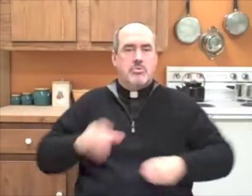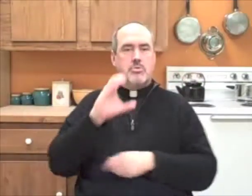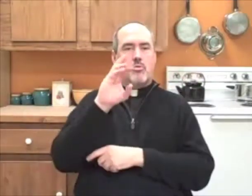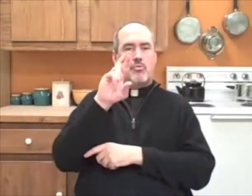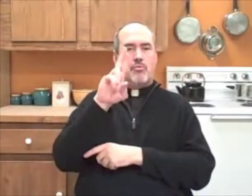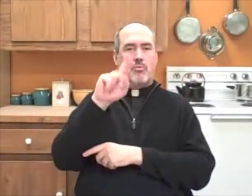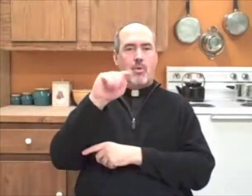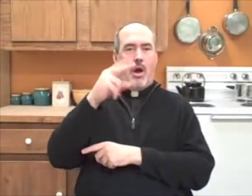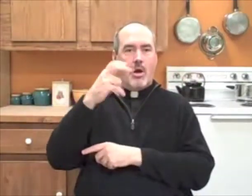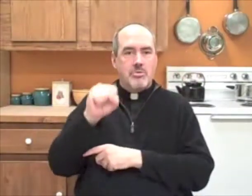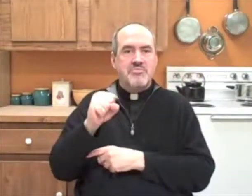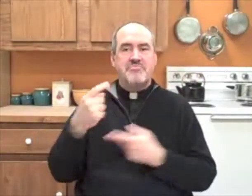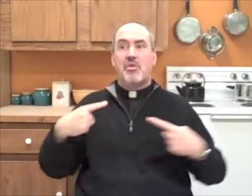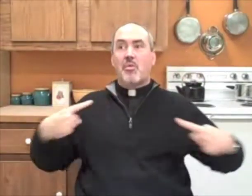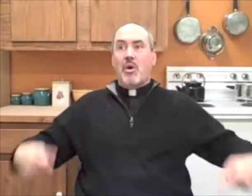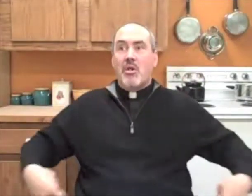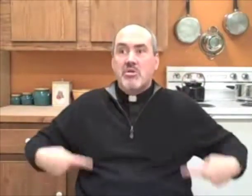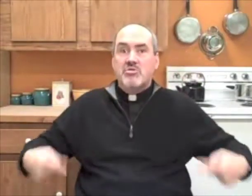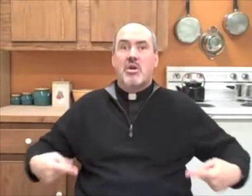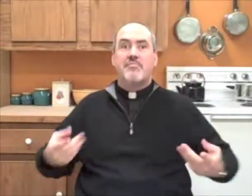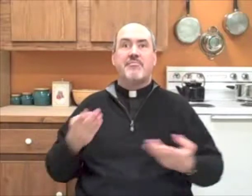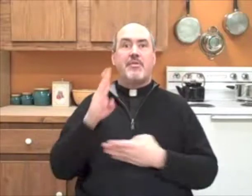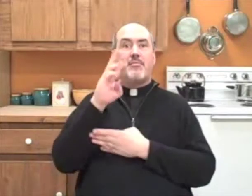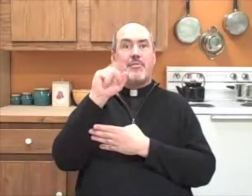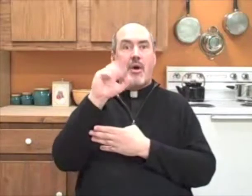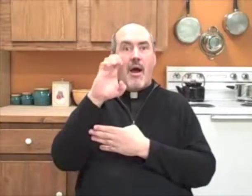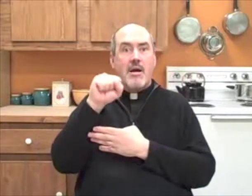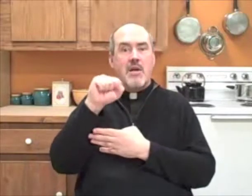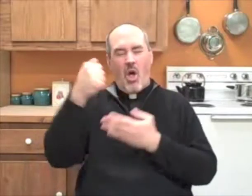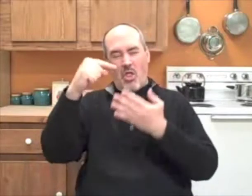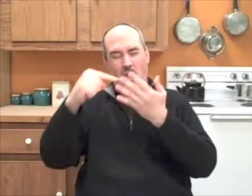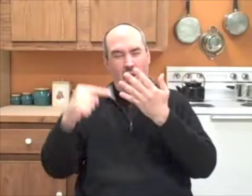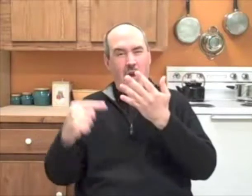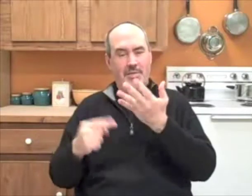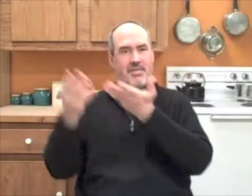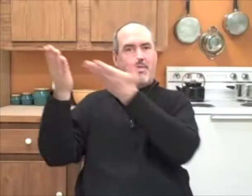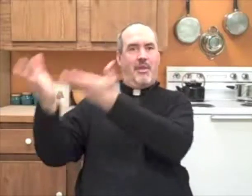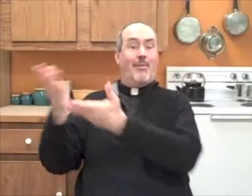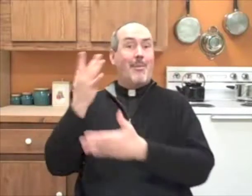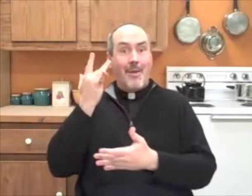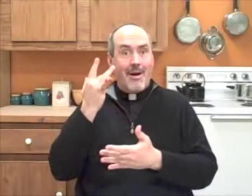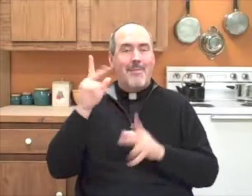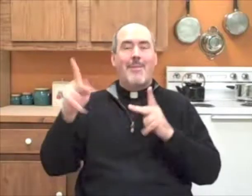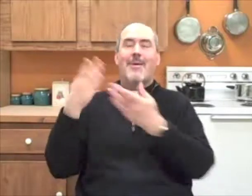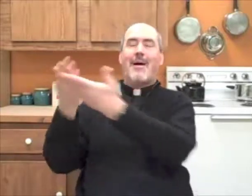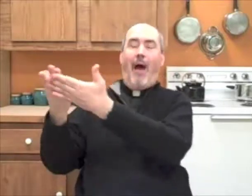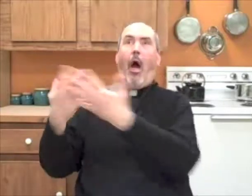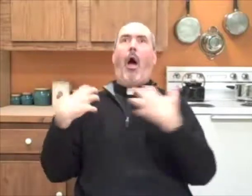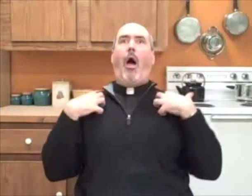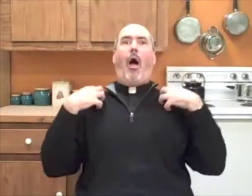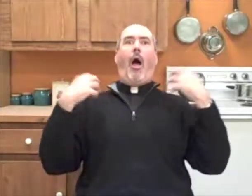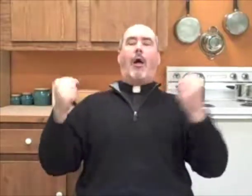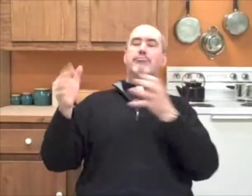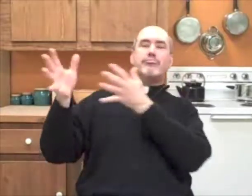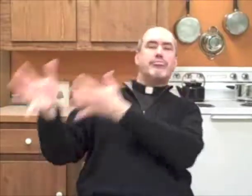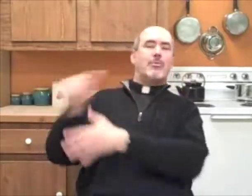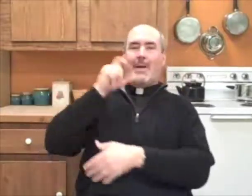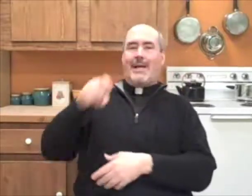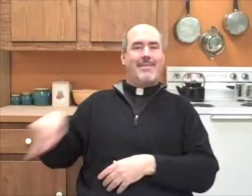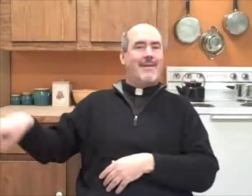will see piles of crutches, and wheelchairs, and braces, and all kinds of things that people have left there because